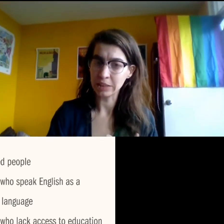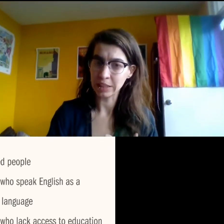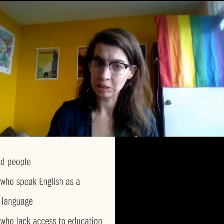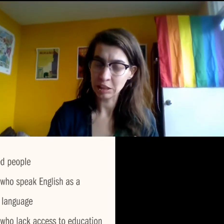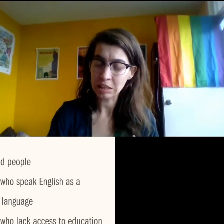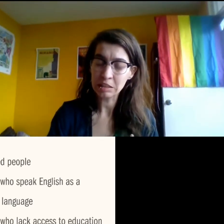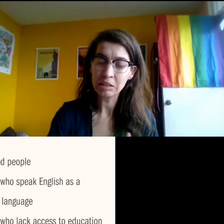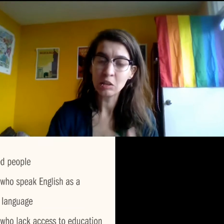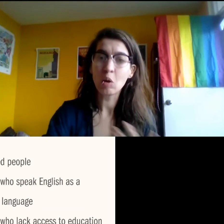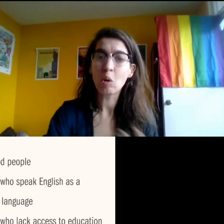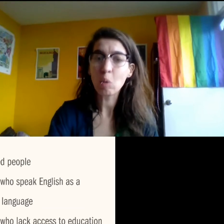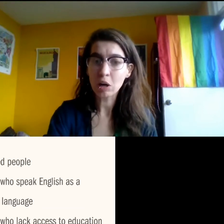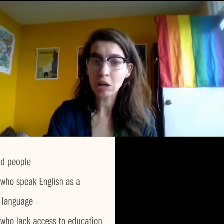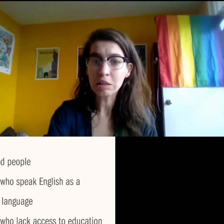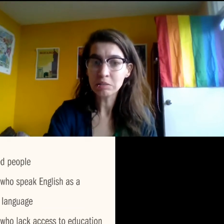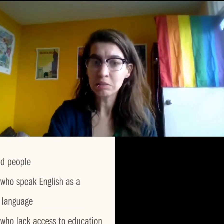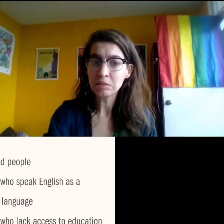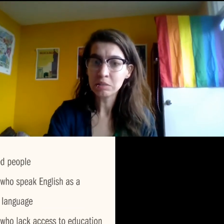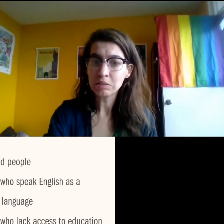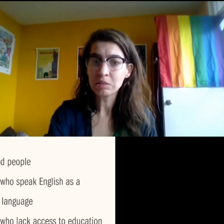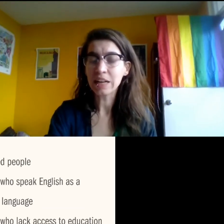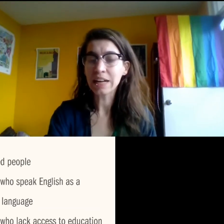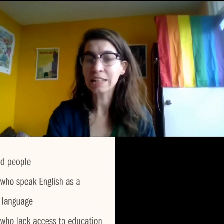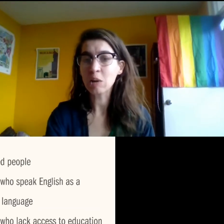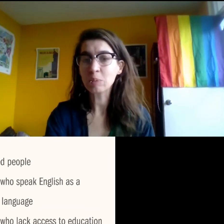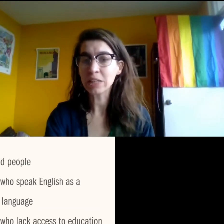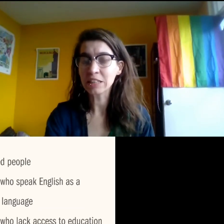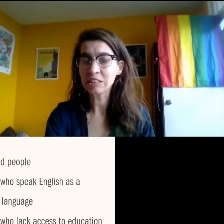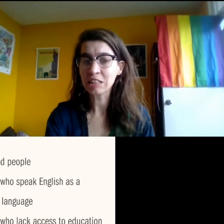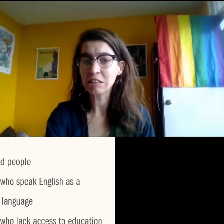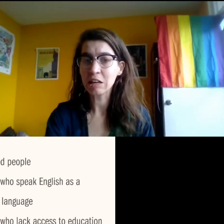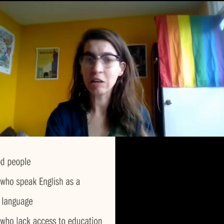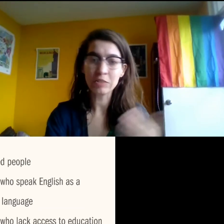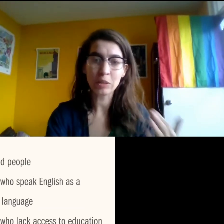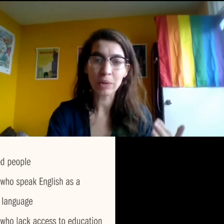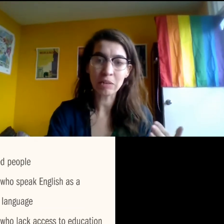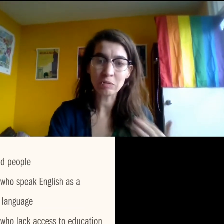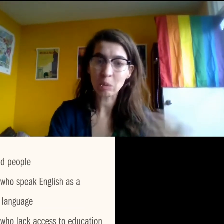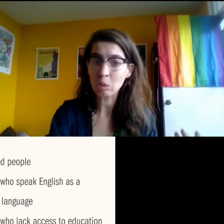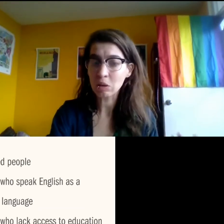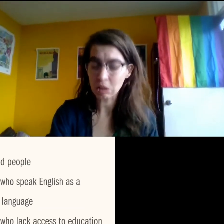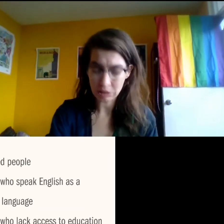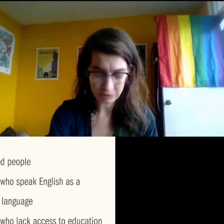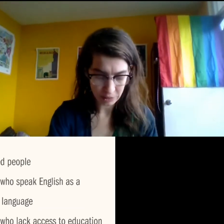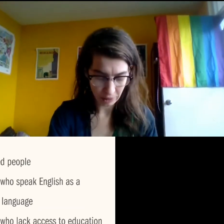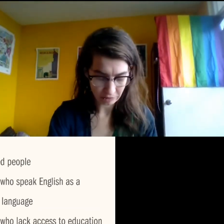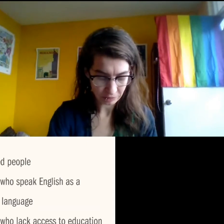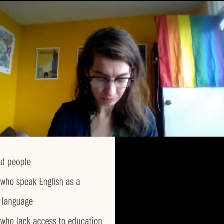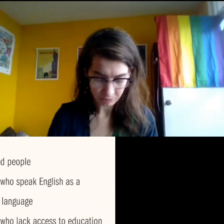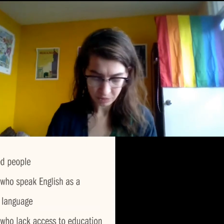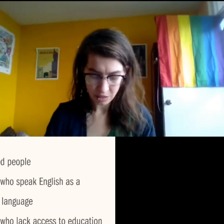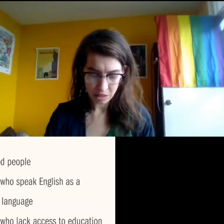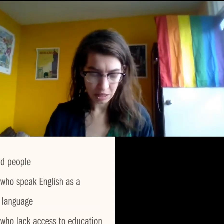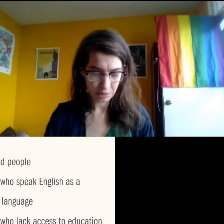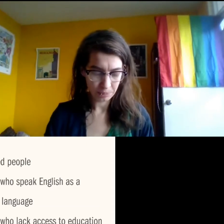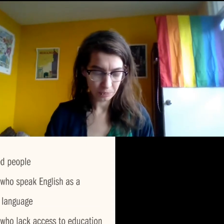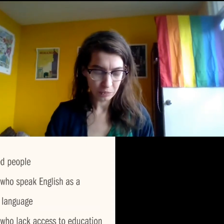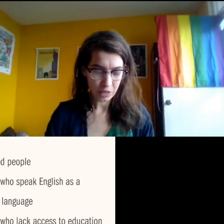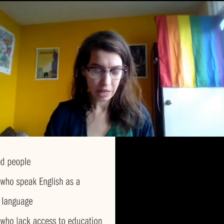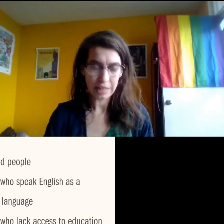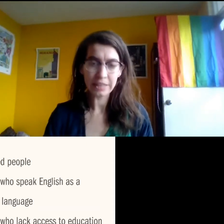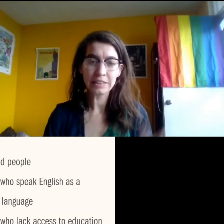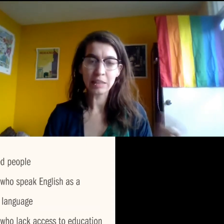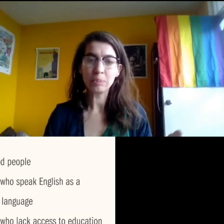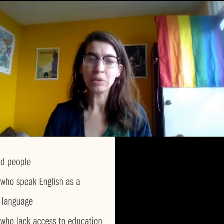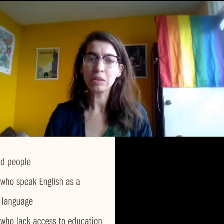access to education or any combination of the above or all of the above. Um,